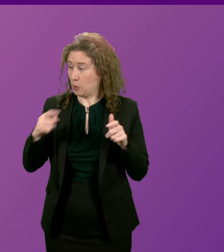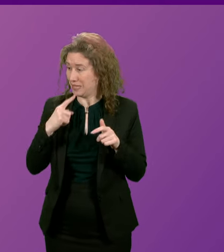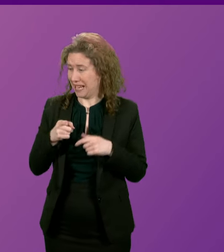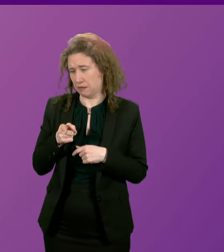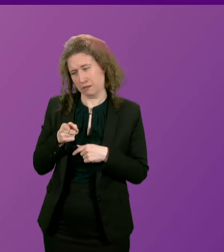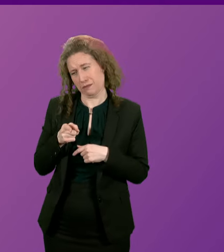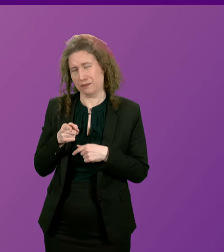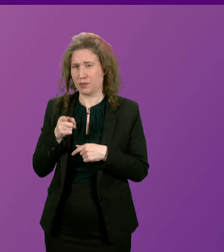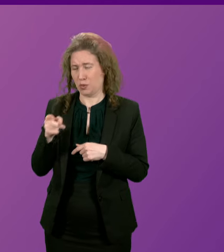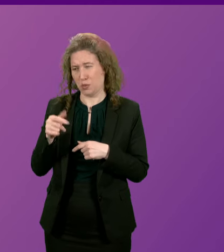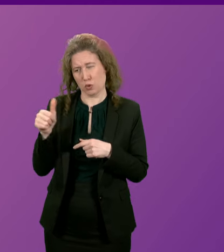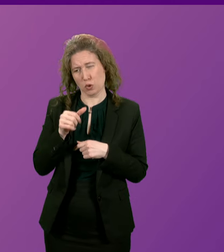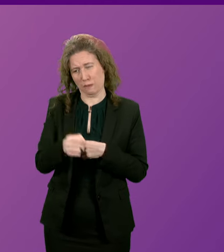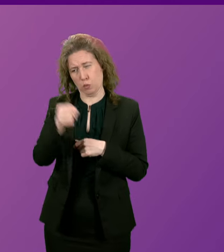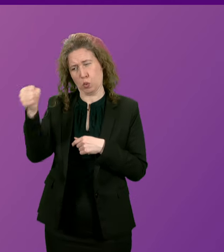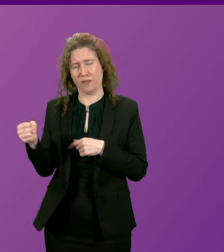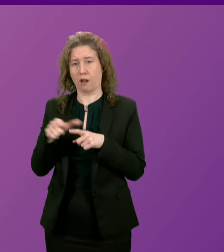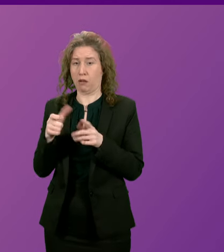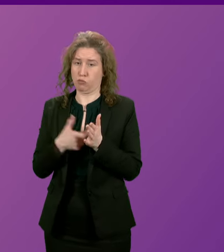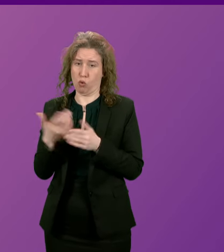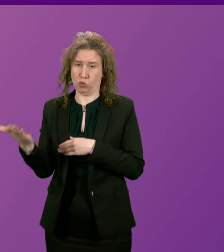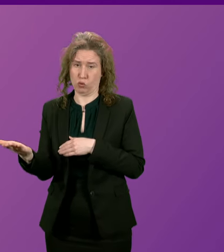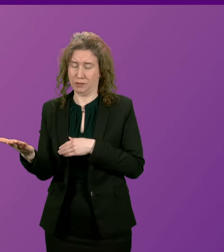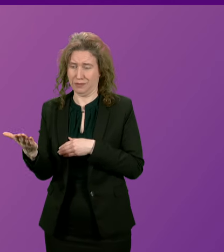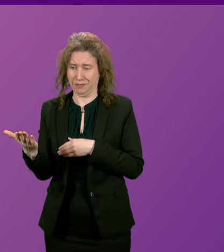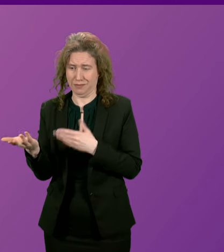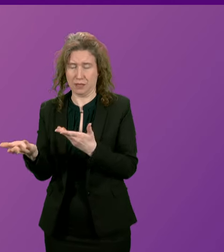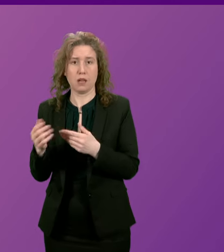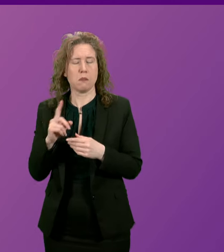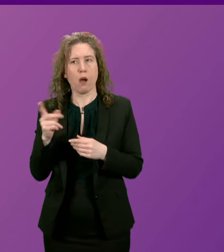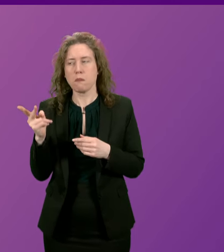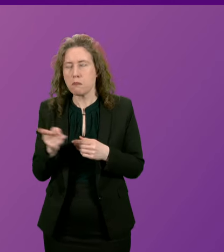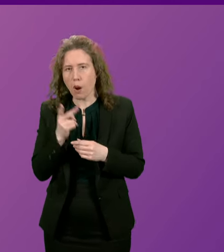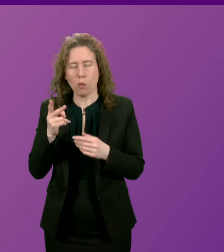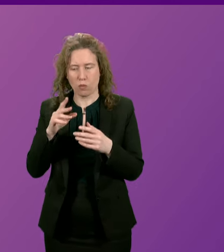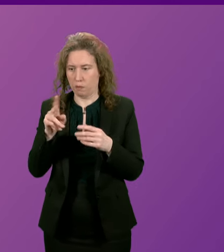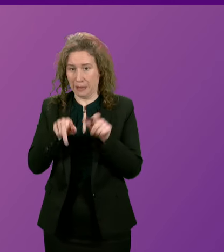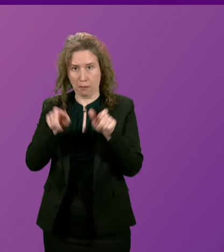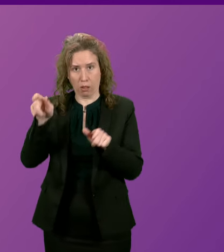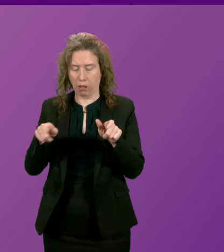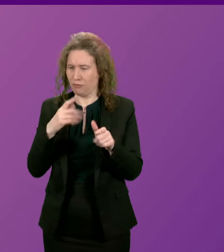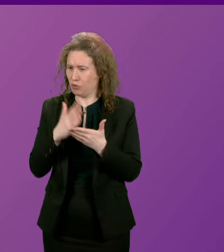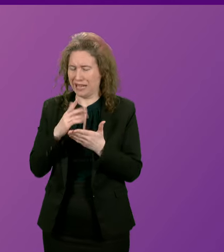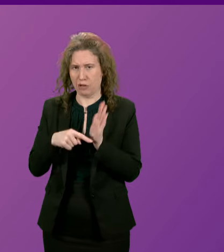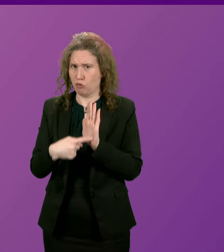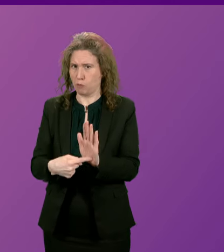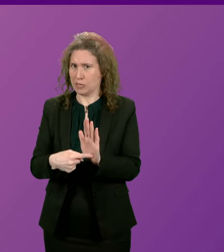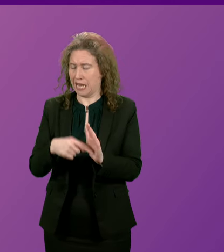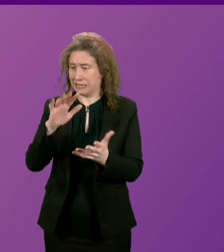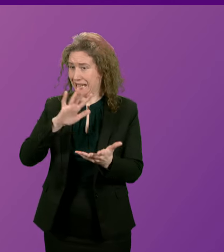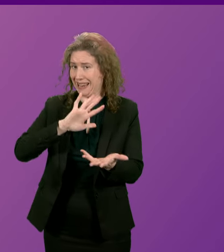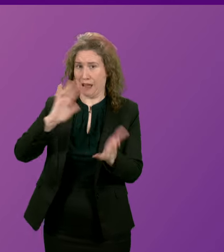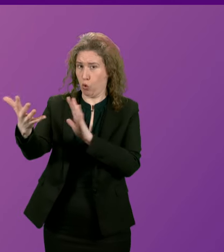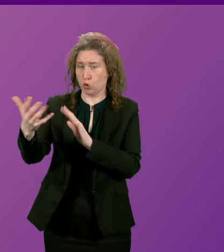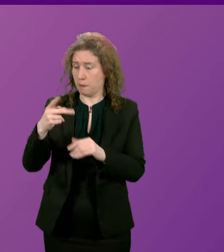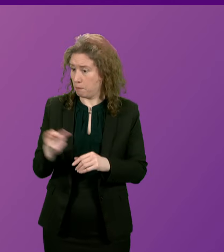more akin to Douglas Ross' party than her own. Both represent chaos. Both represent division.